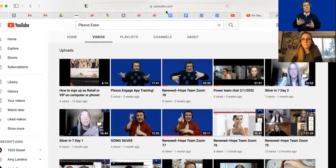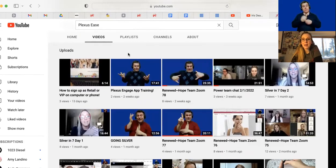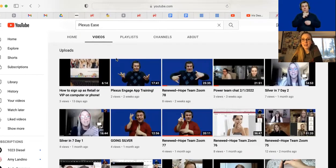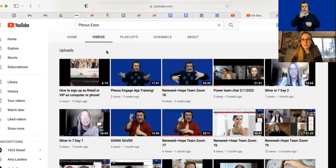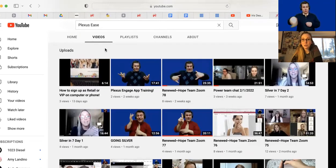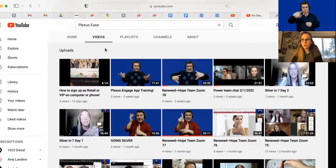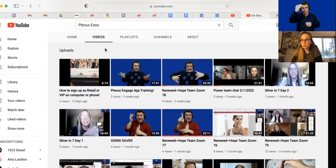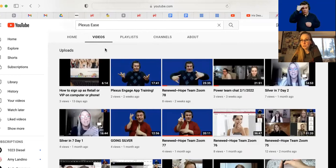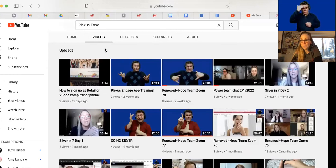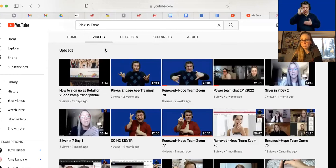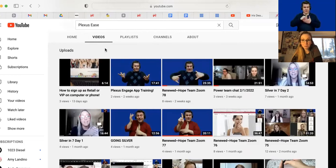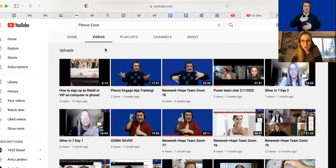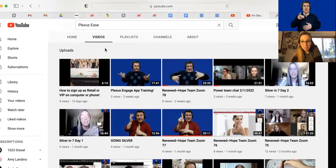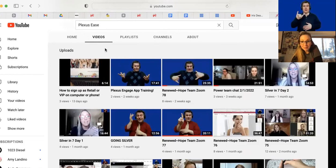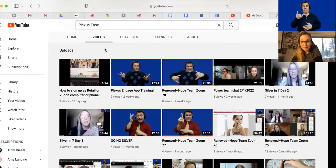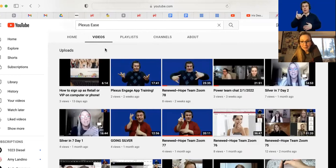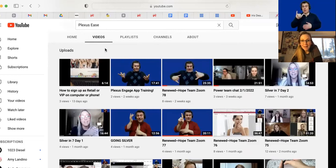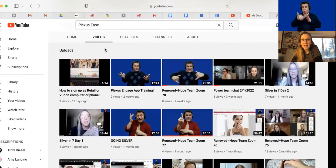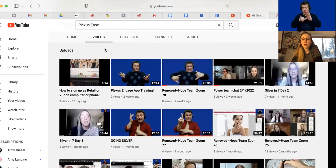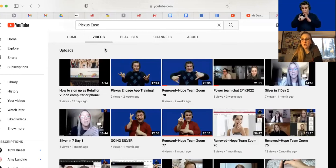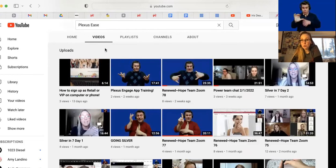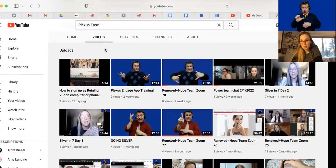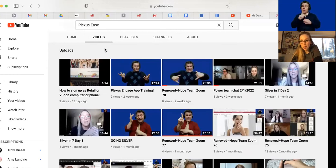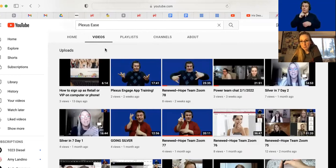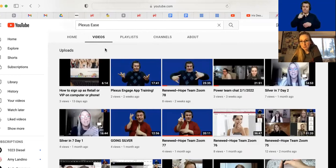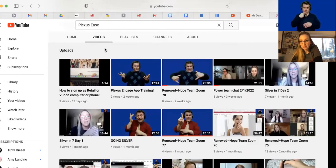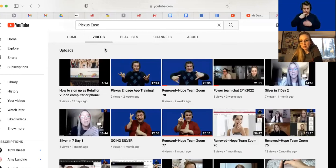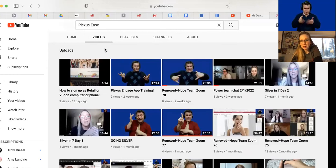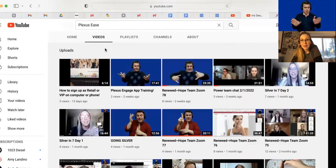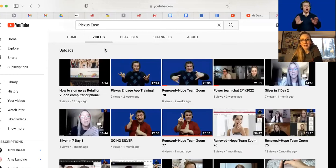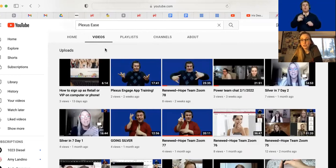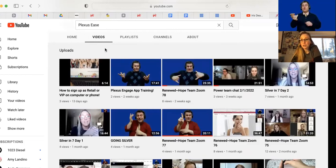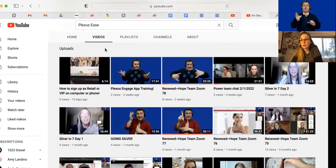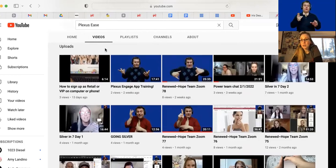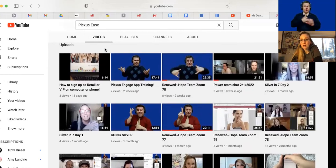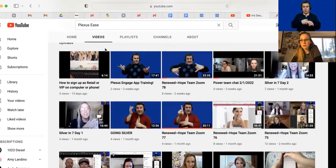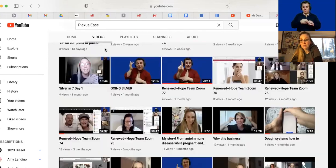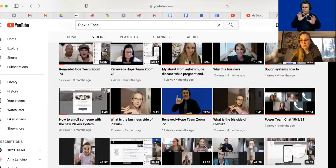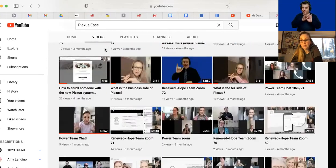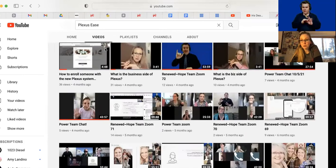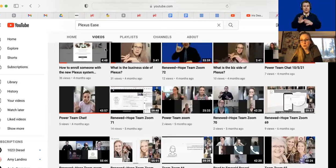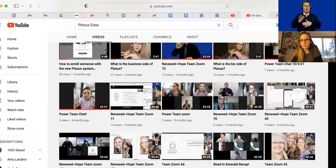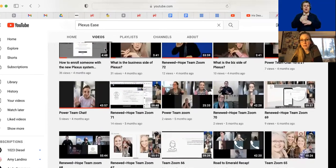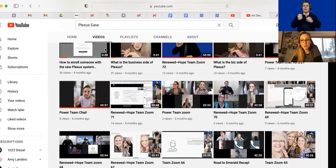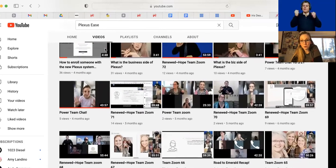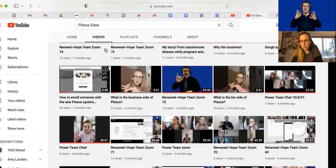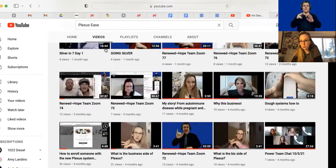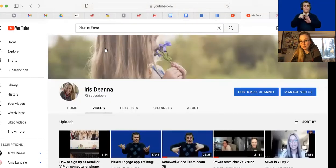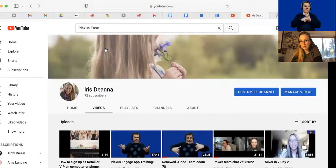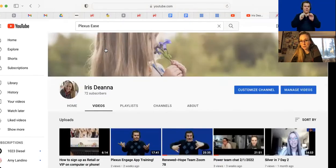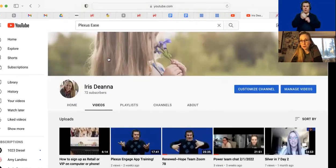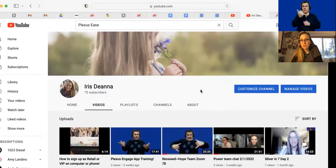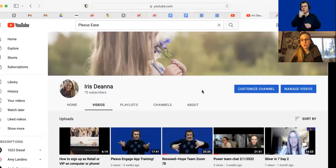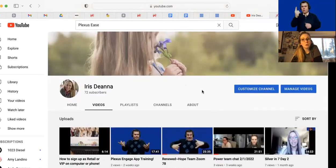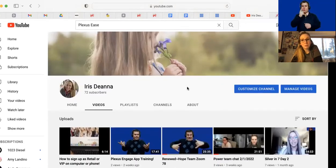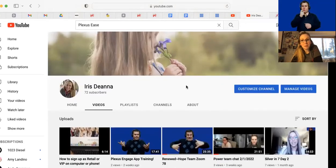that my YouTube channel is public and you can hop in there and share a ton of these videos with anyone who